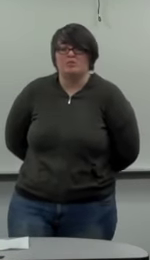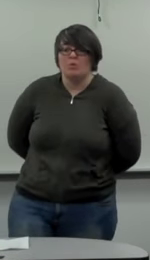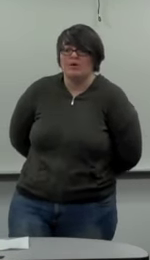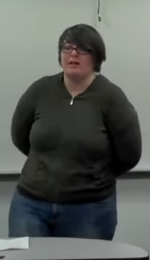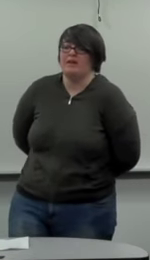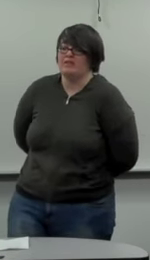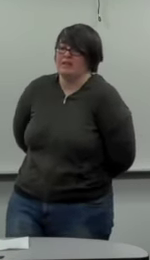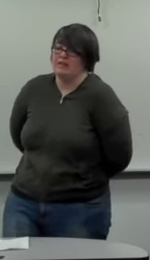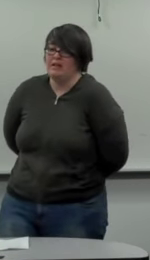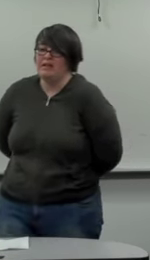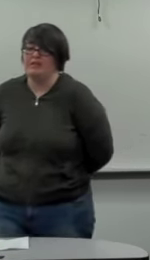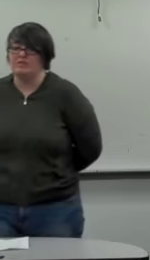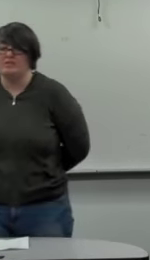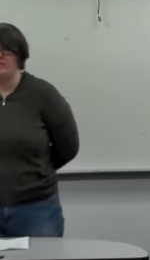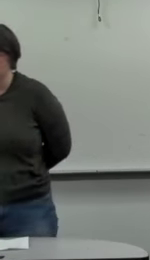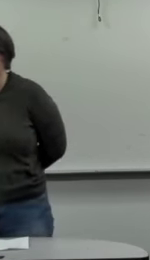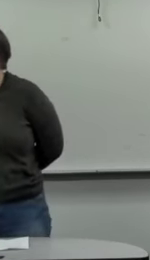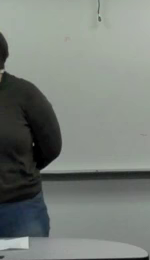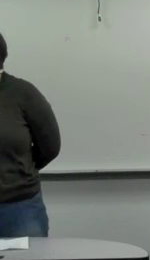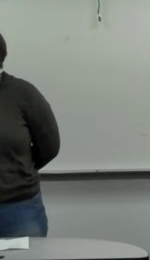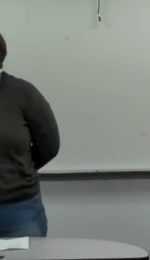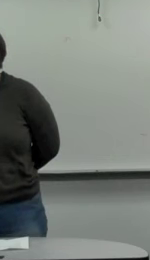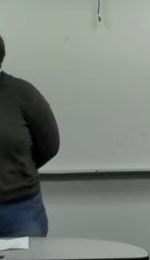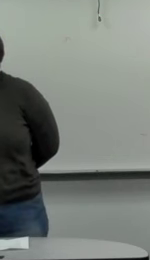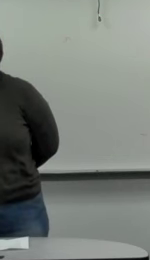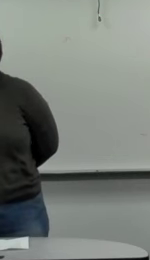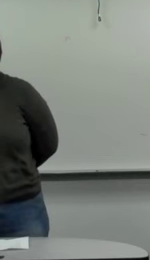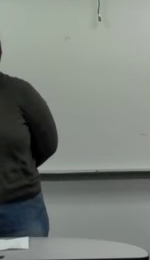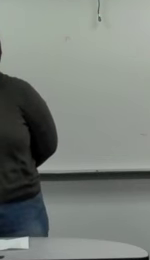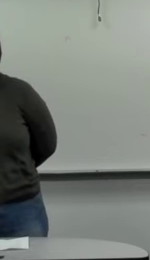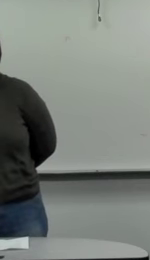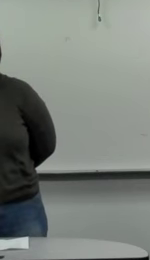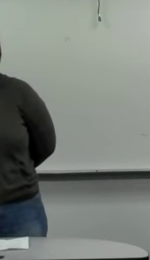and causes more deaths than any other disease in the developing world.